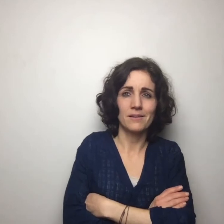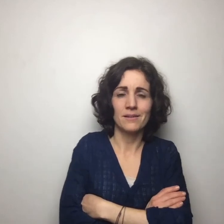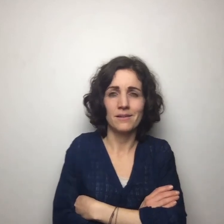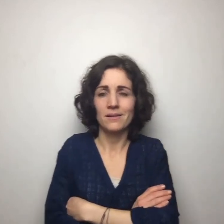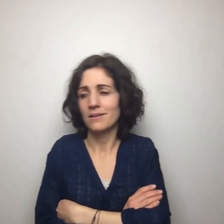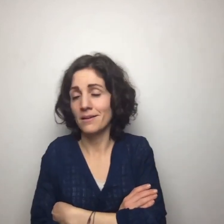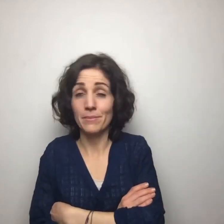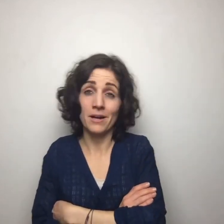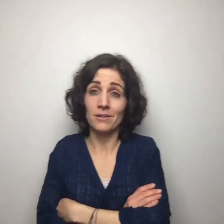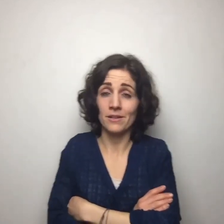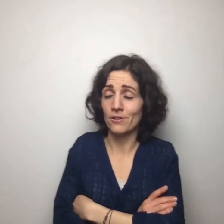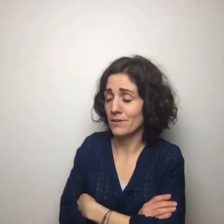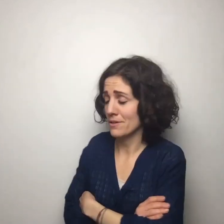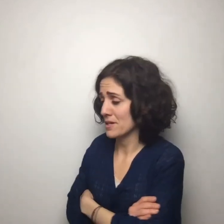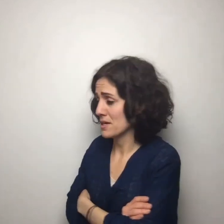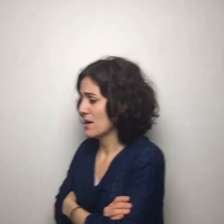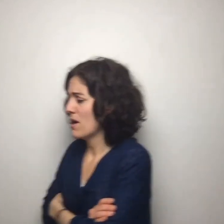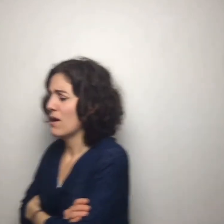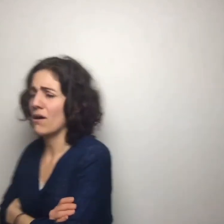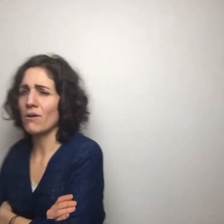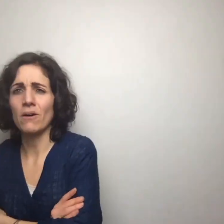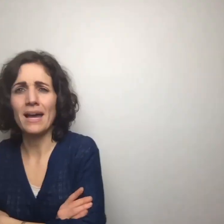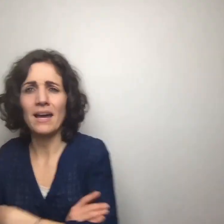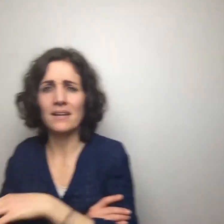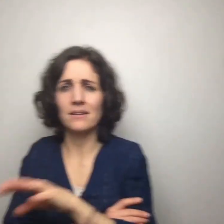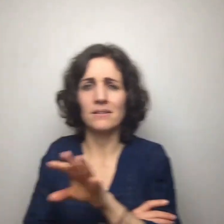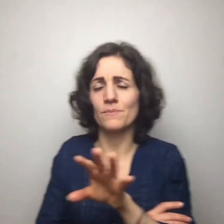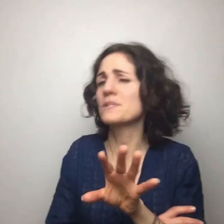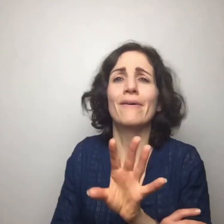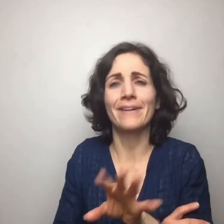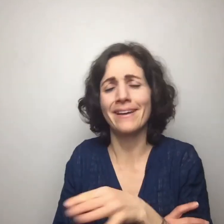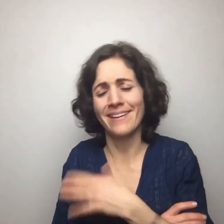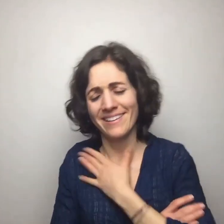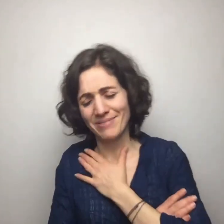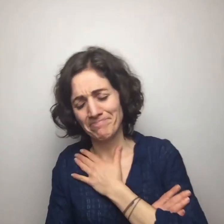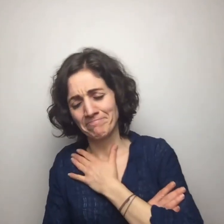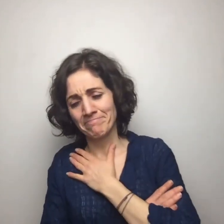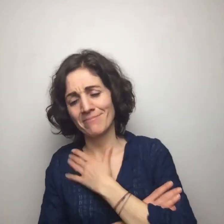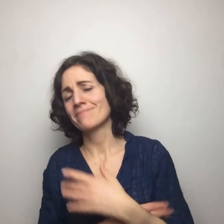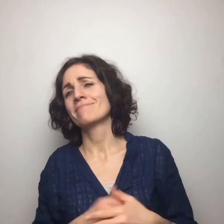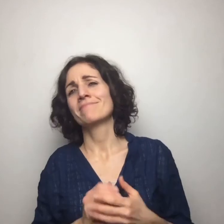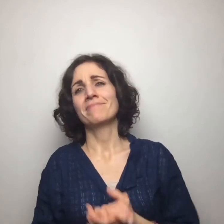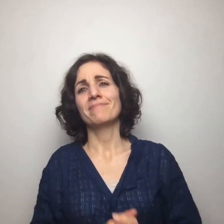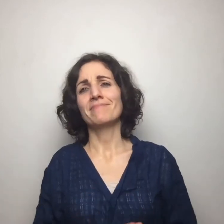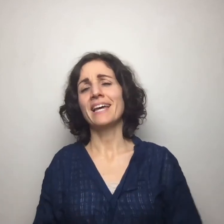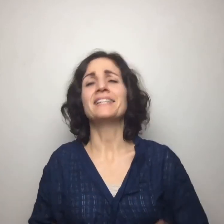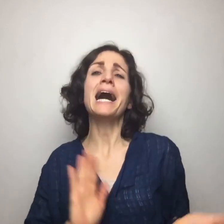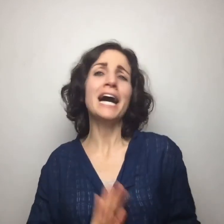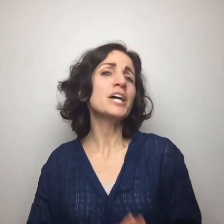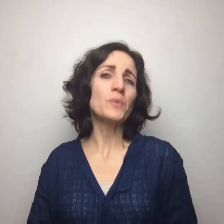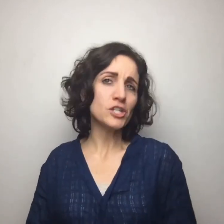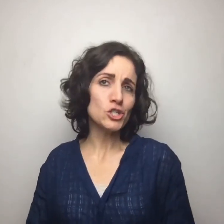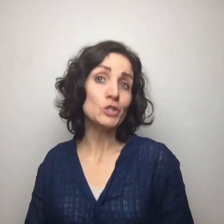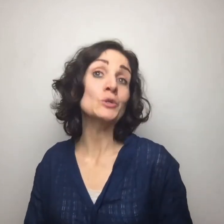I'm out of here. Oh, and I'm sorry. And I wish you